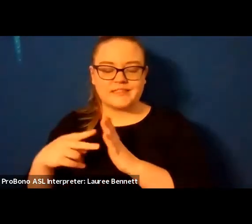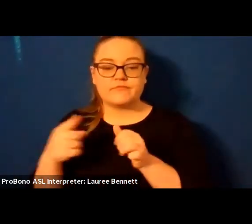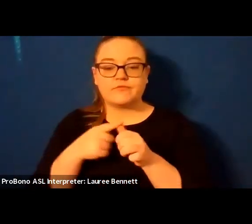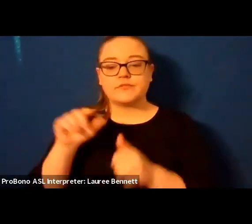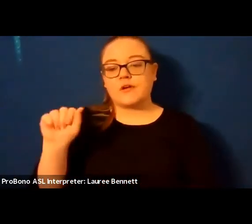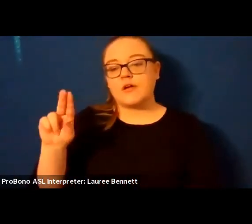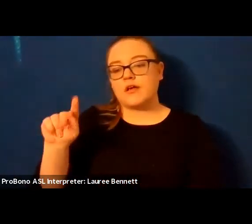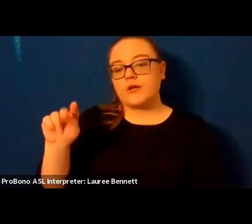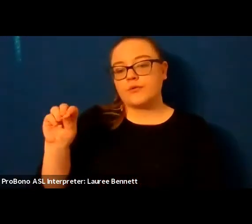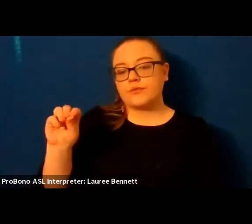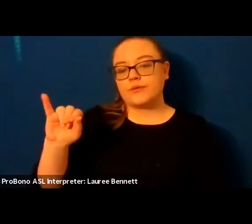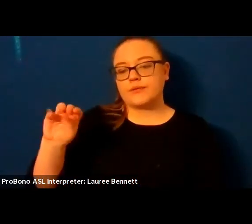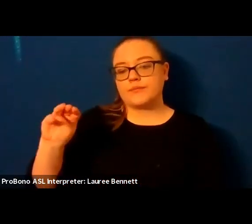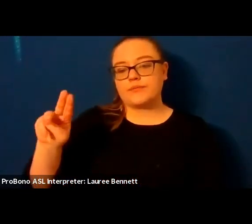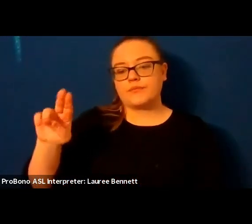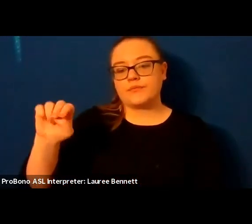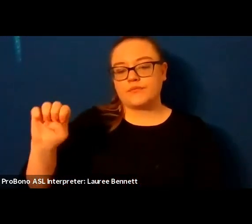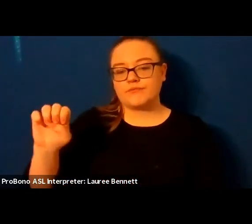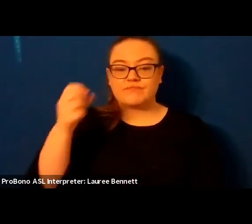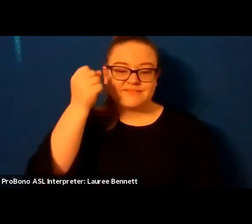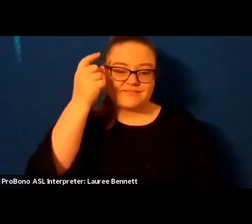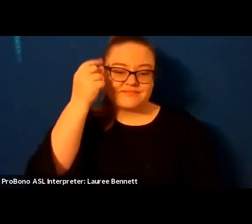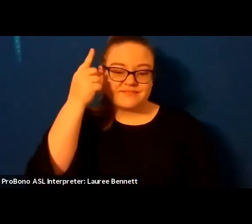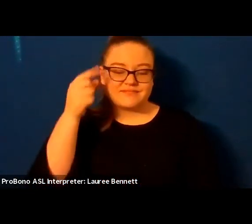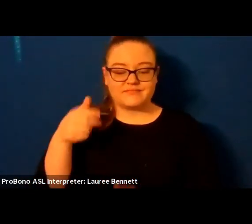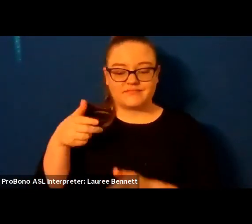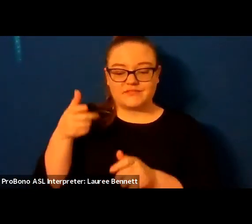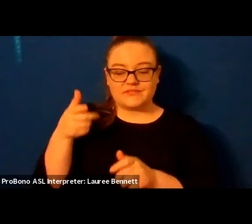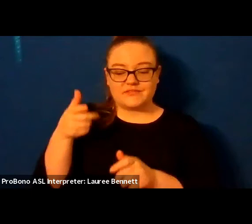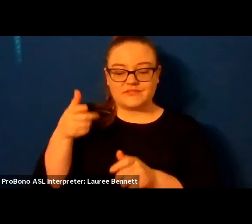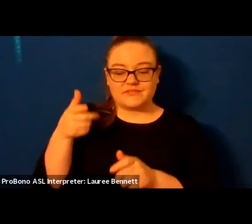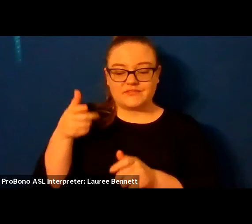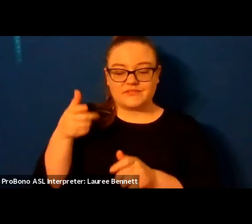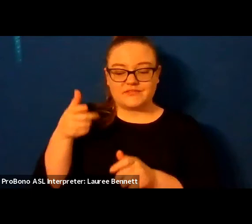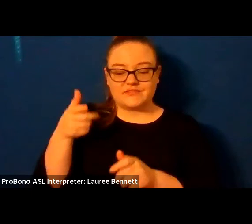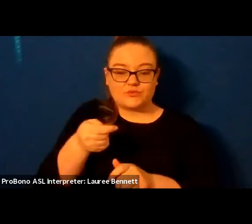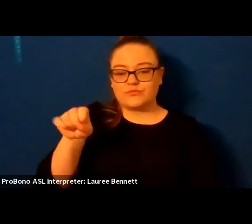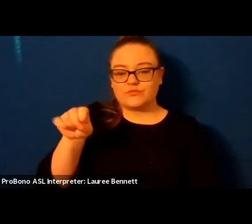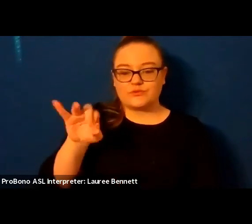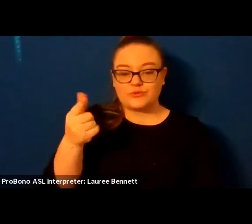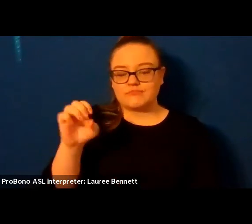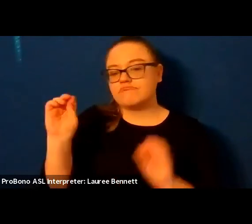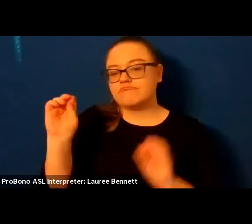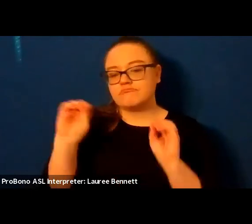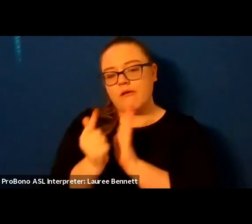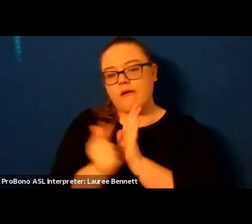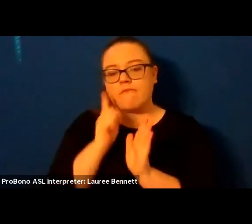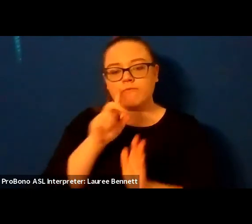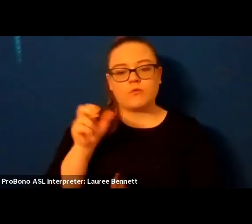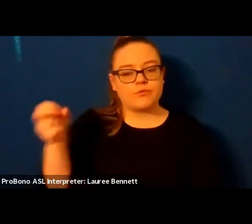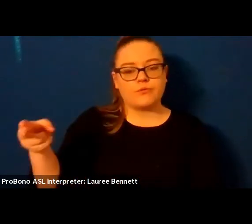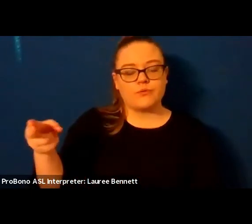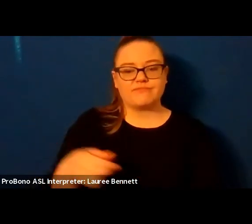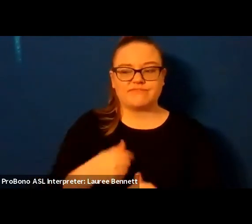because there are no disposal laws for syringes in this state i keep a bleach jug packed with syringes